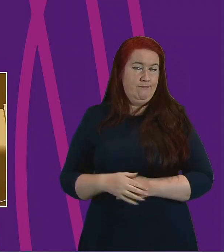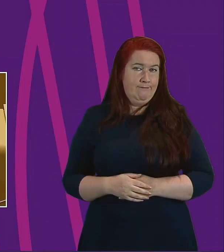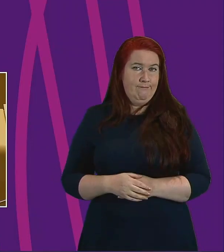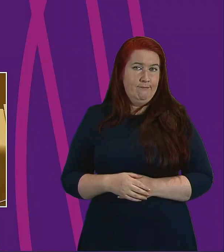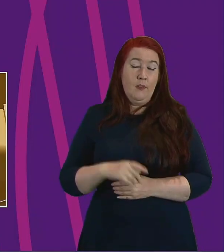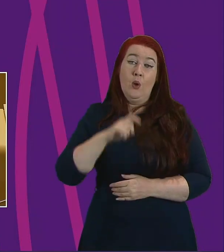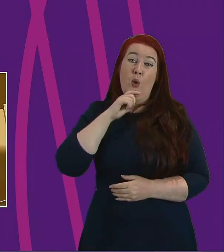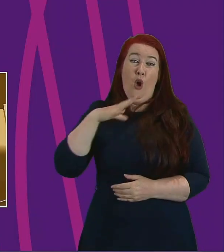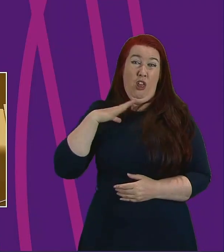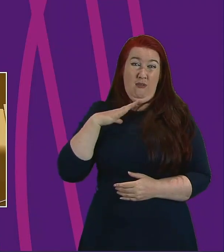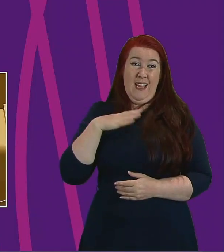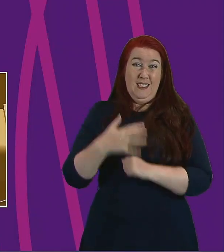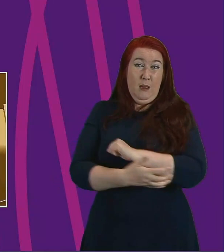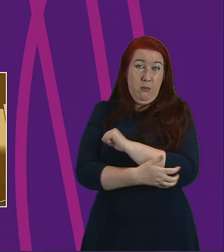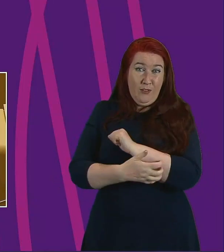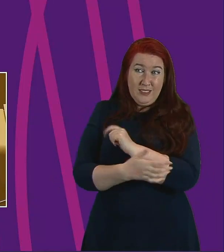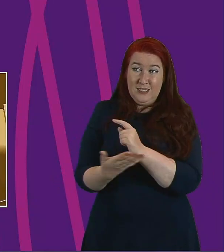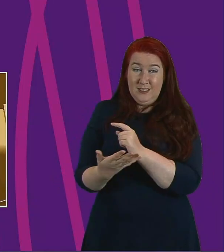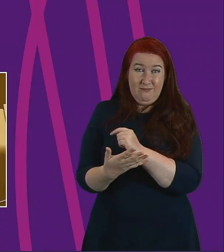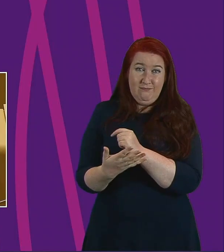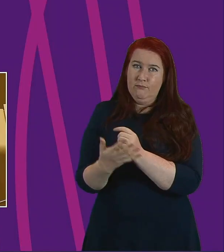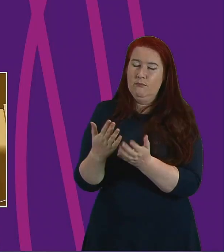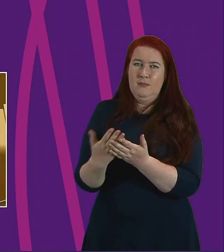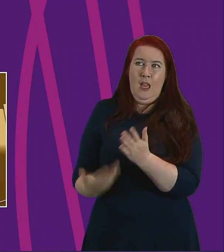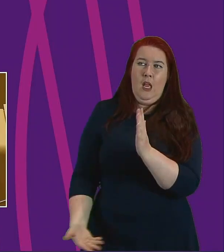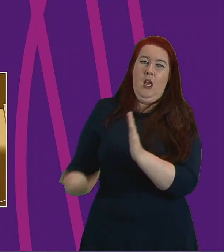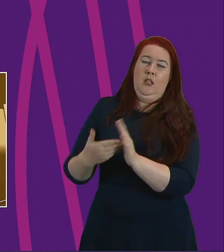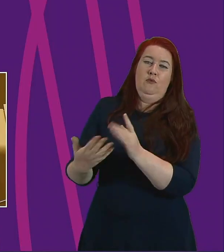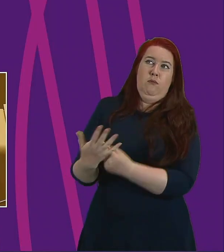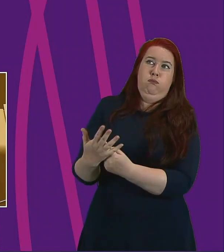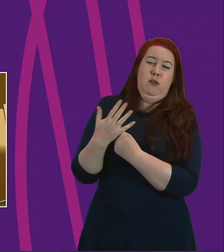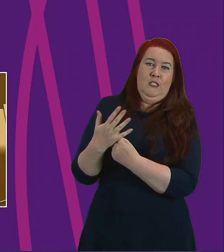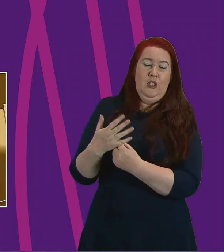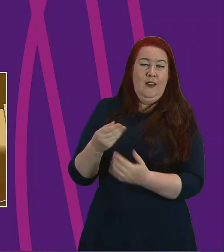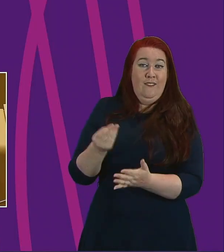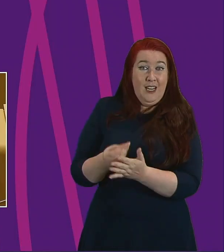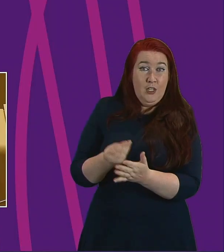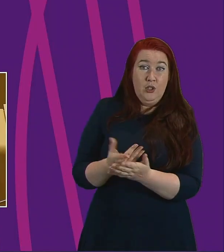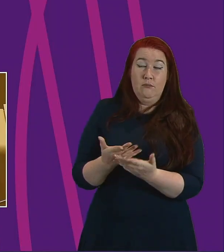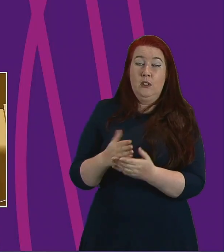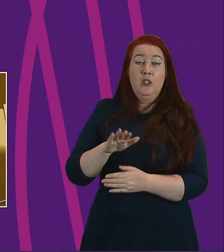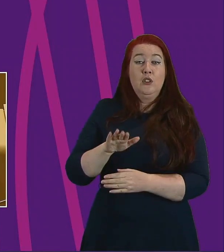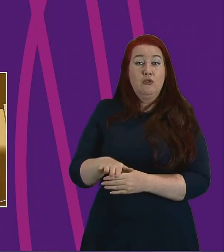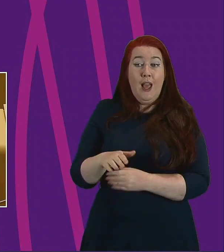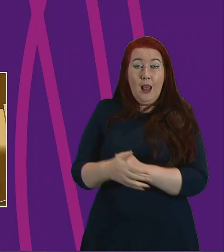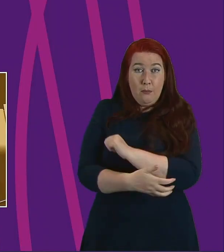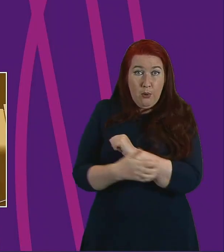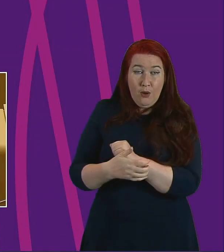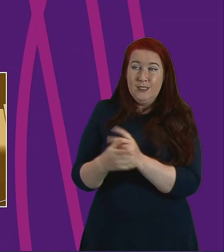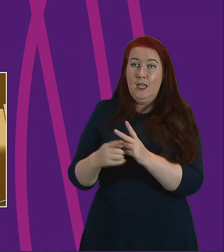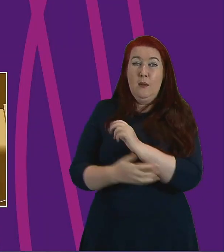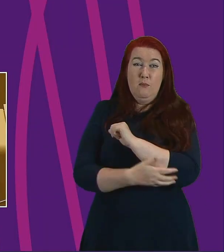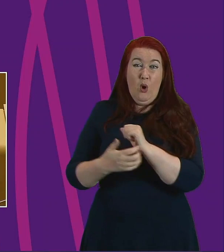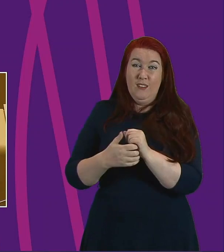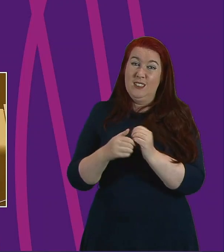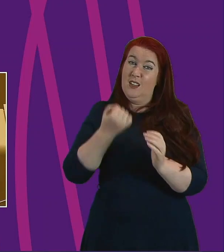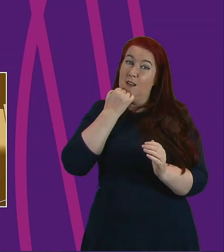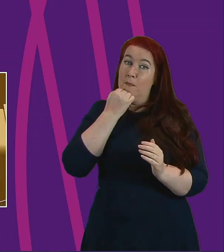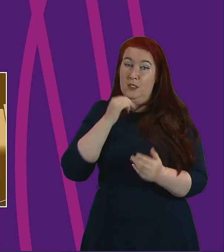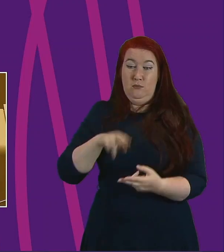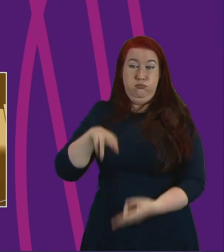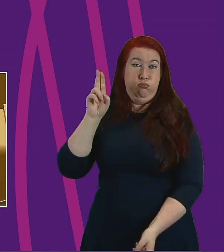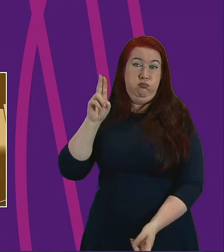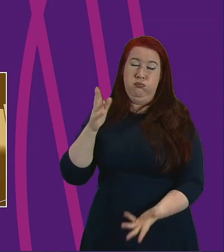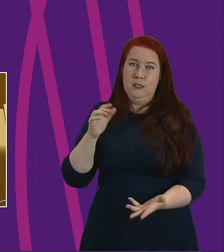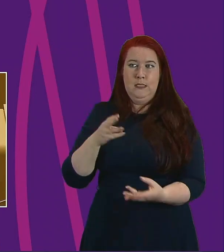already living in poverty are under further financial pressure and levels of poverty and child poverty are rising fast in some of our poorest communities.